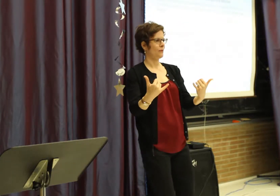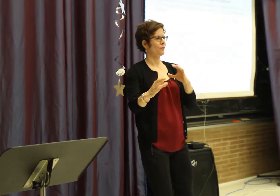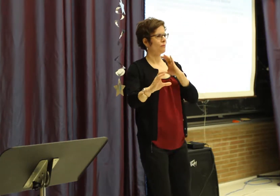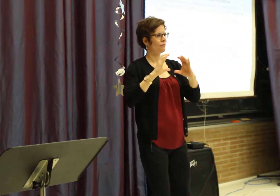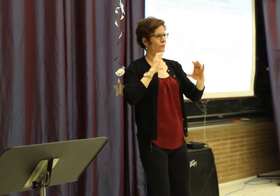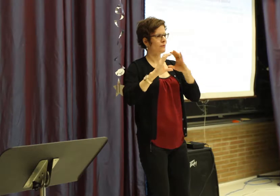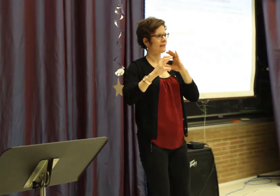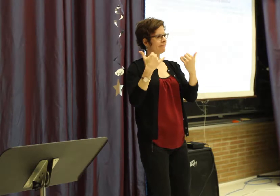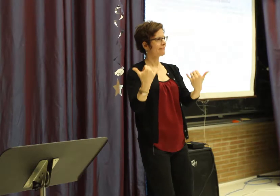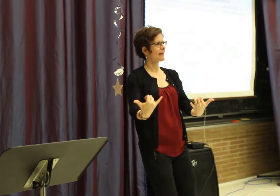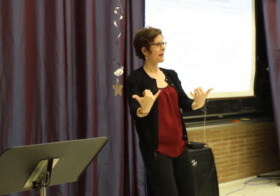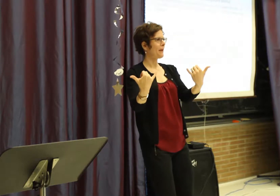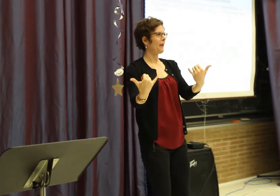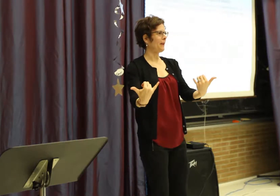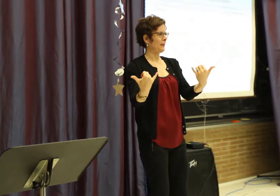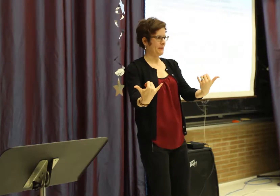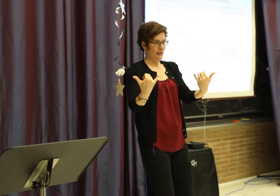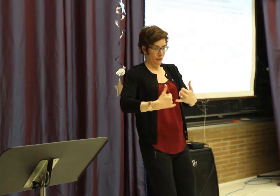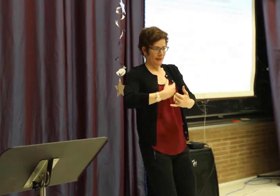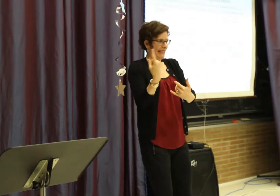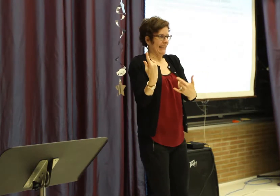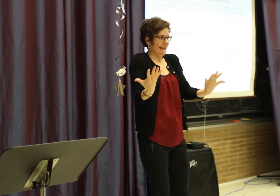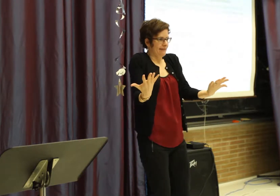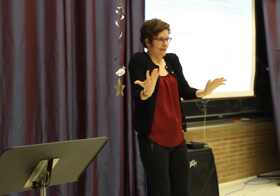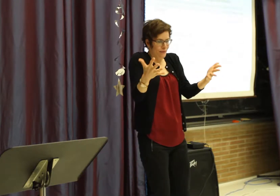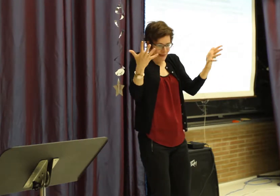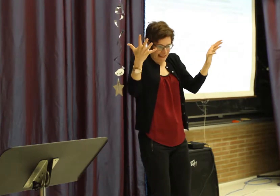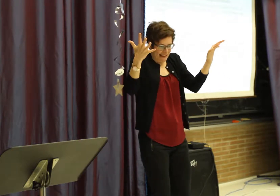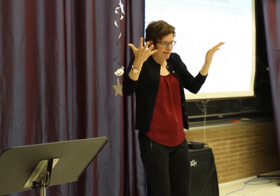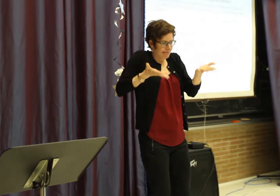They need immediate communication with their deaf child.